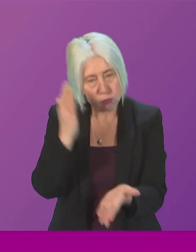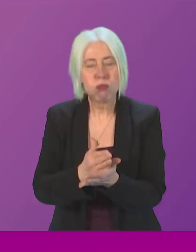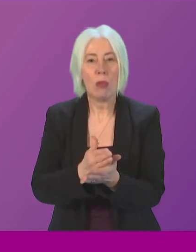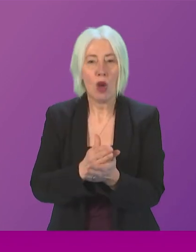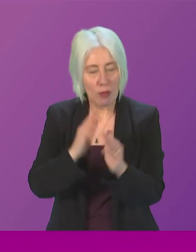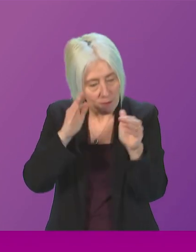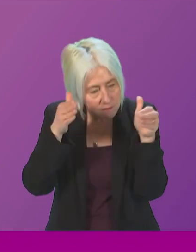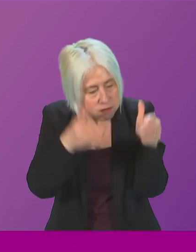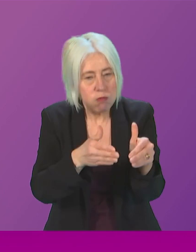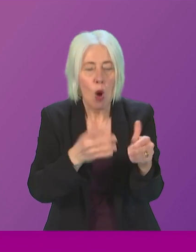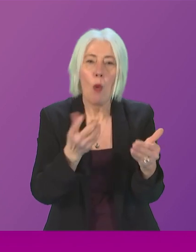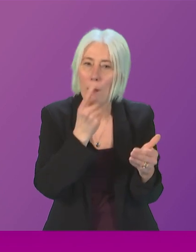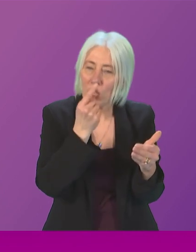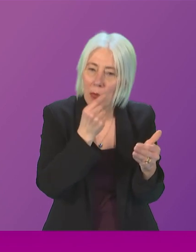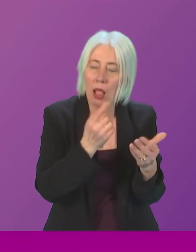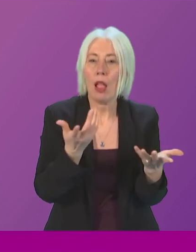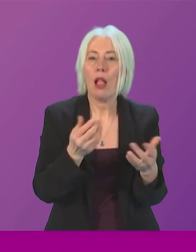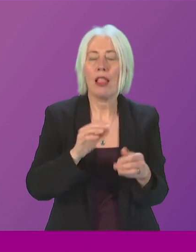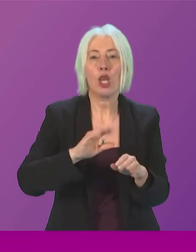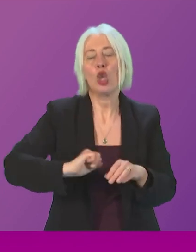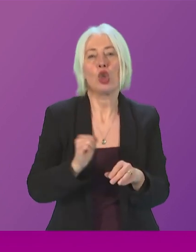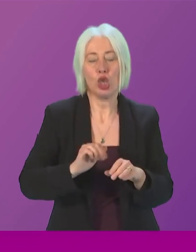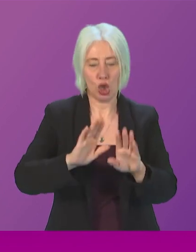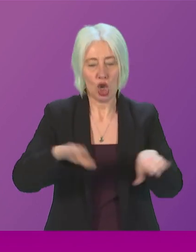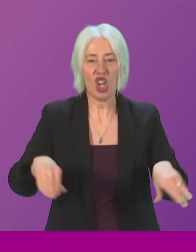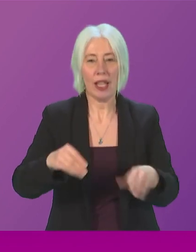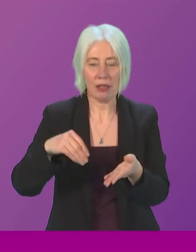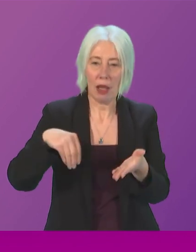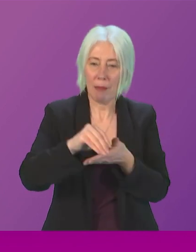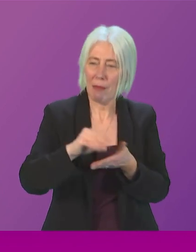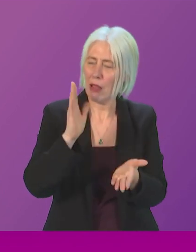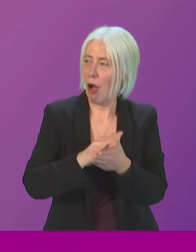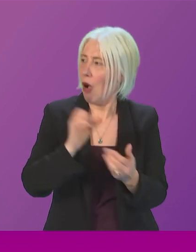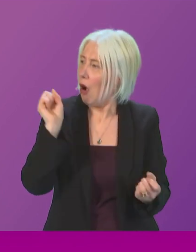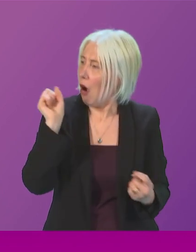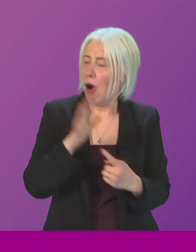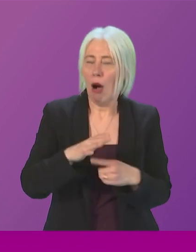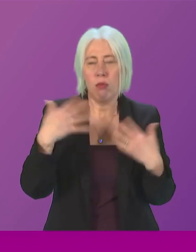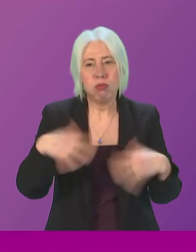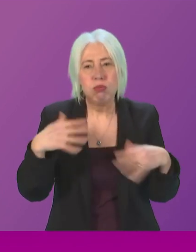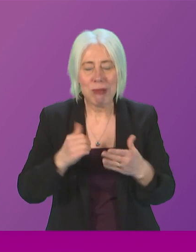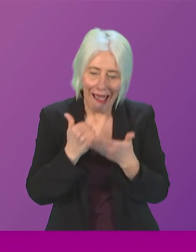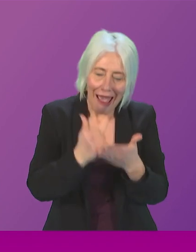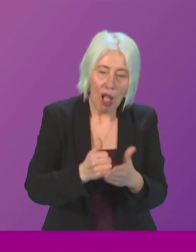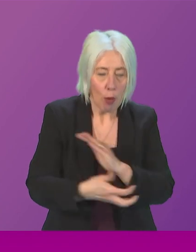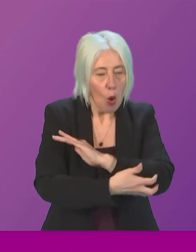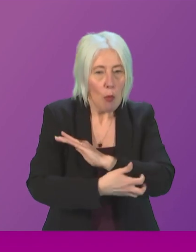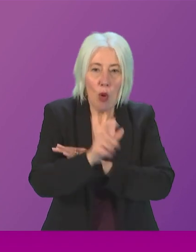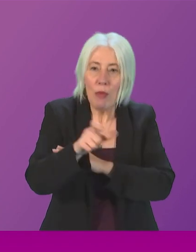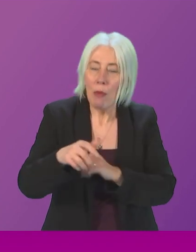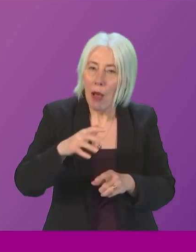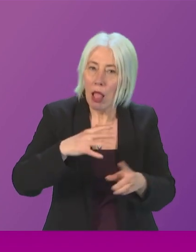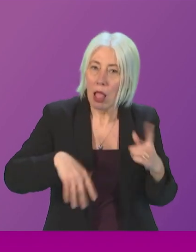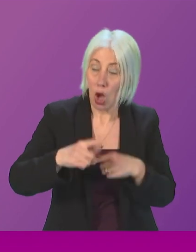where we can such as for example the Scottish child payment that game changing intervention which is helping the poorest in our society so we are